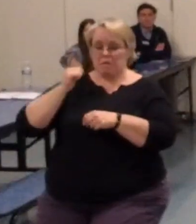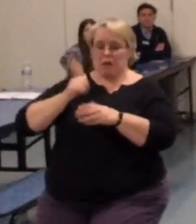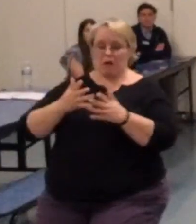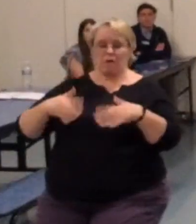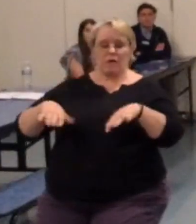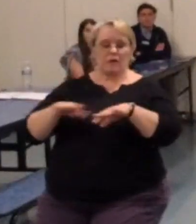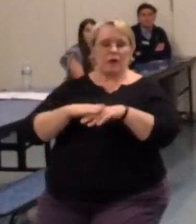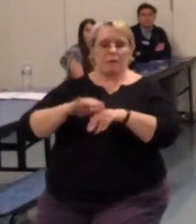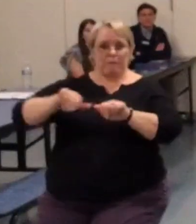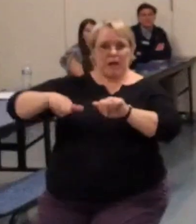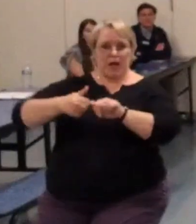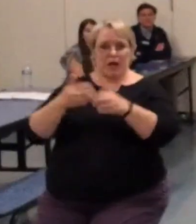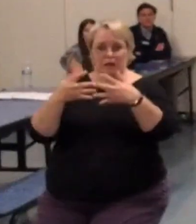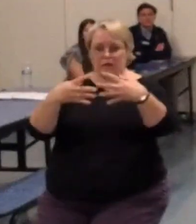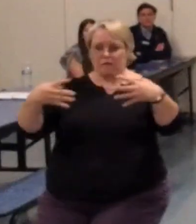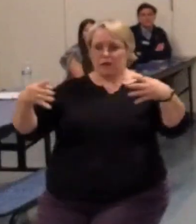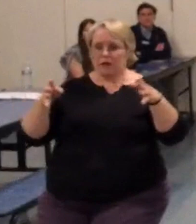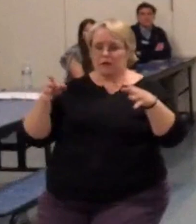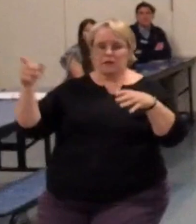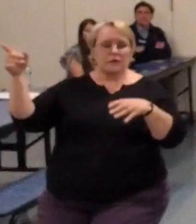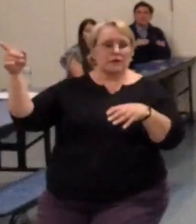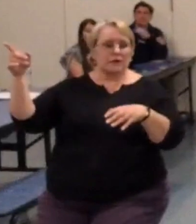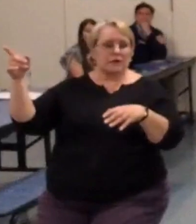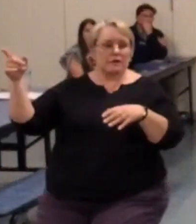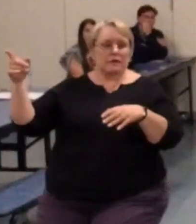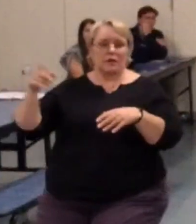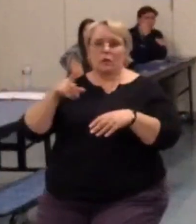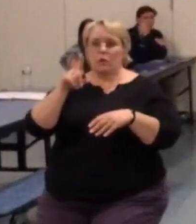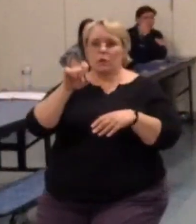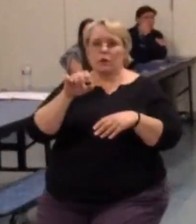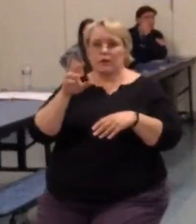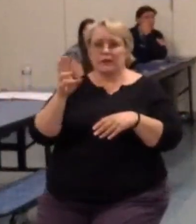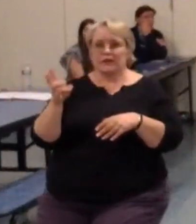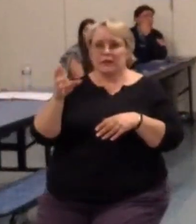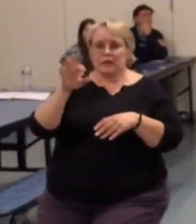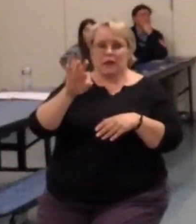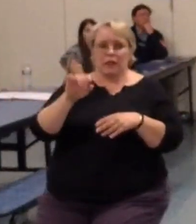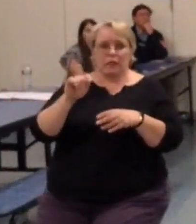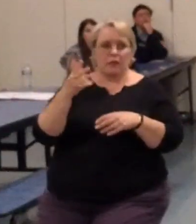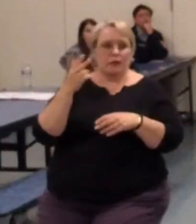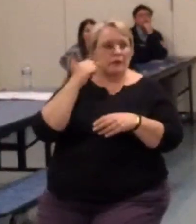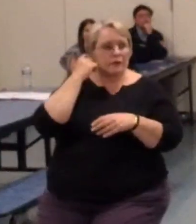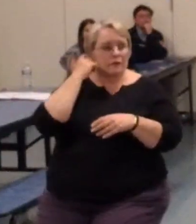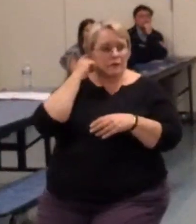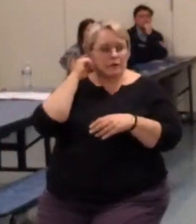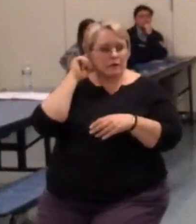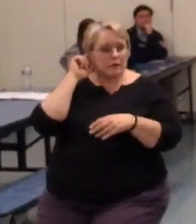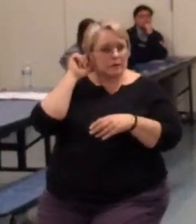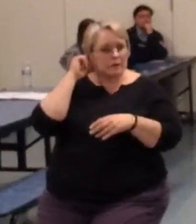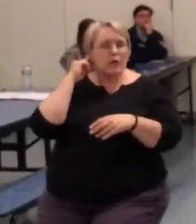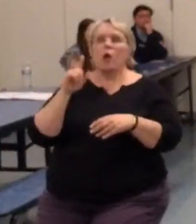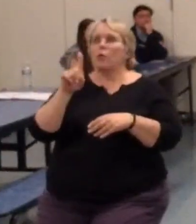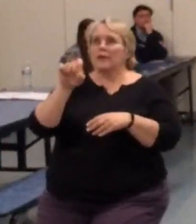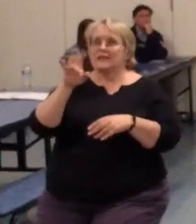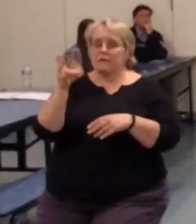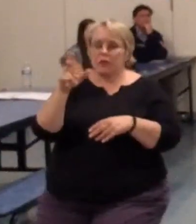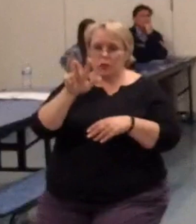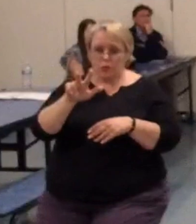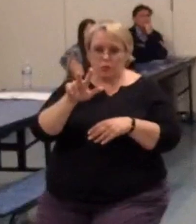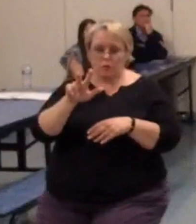behind the fence line over here off 169th or 173rd